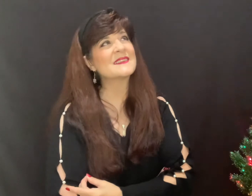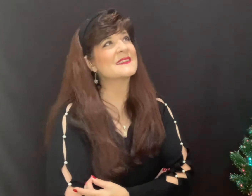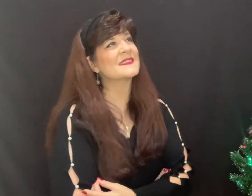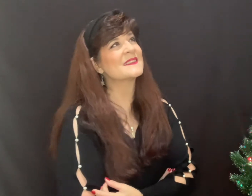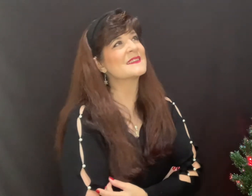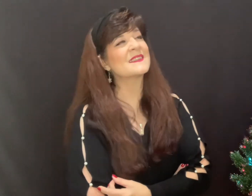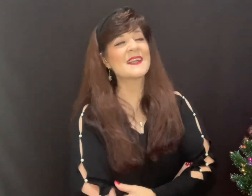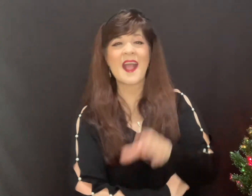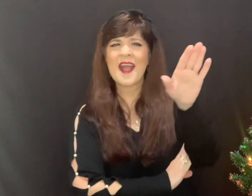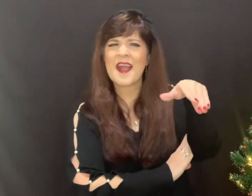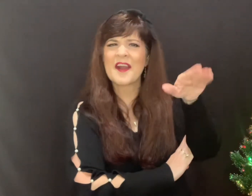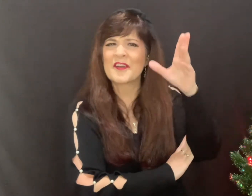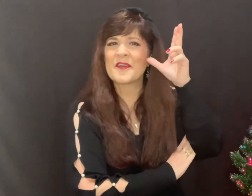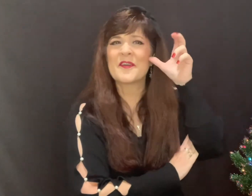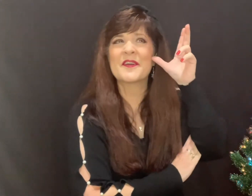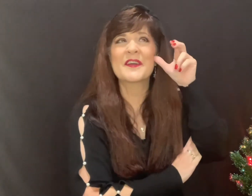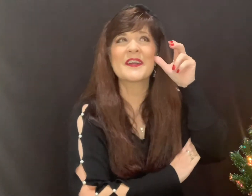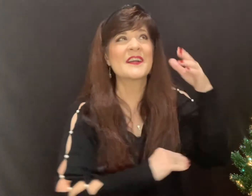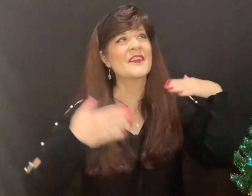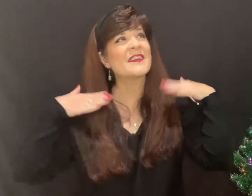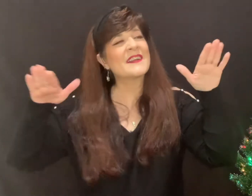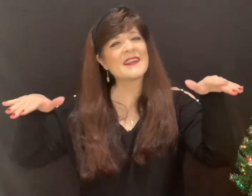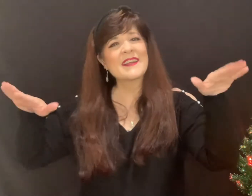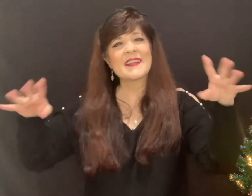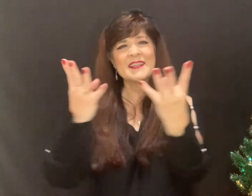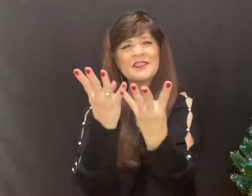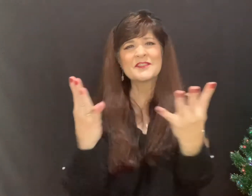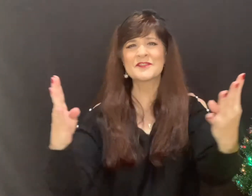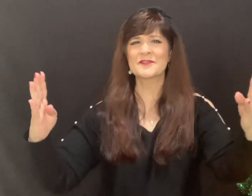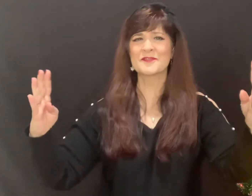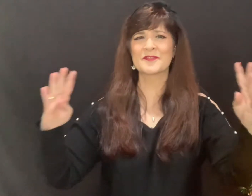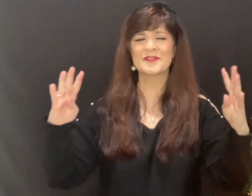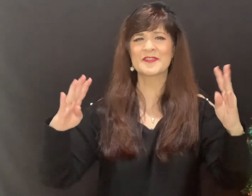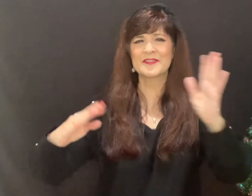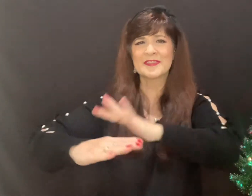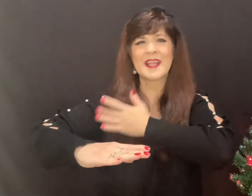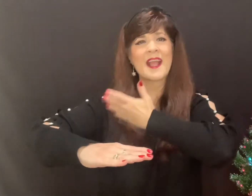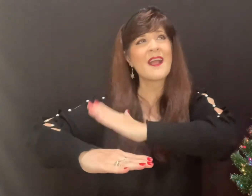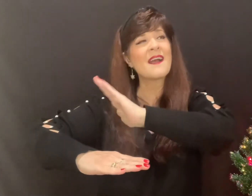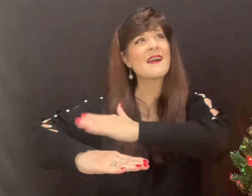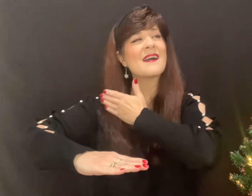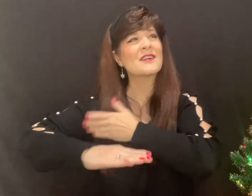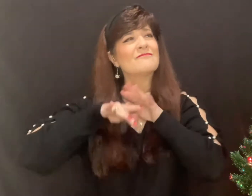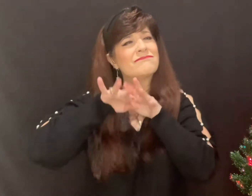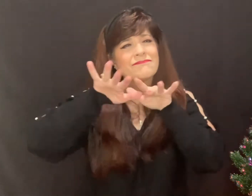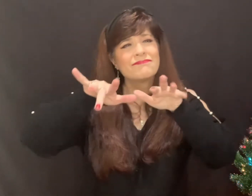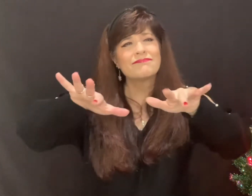Hark now, hear the angels sing a new king